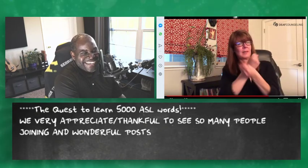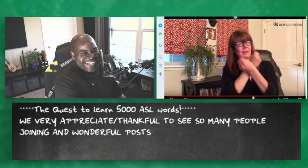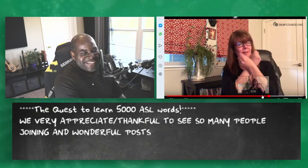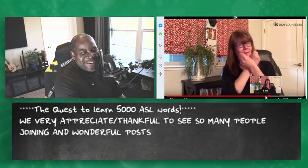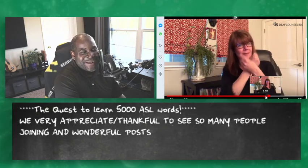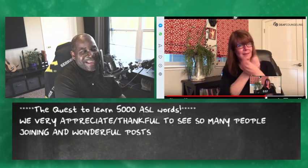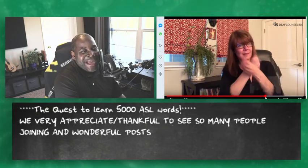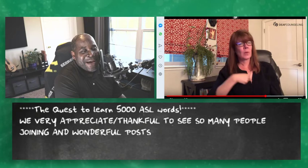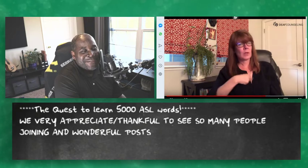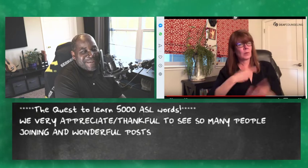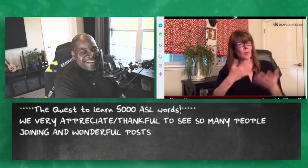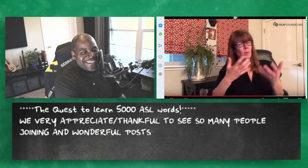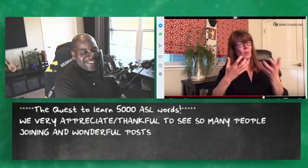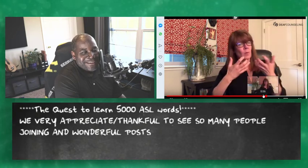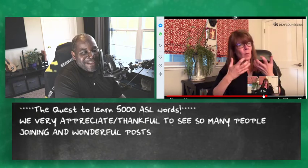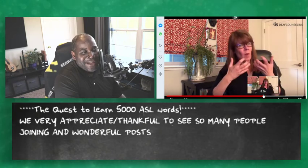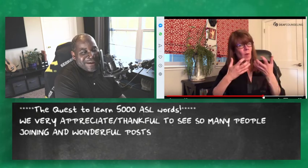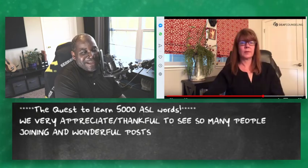sorry i wasn't paying attention all right